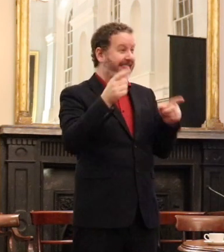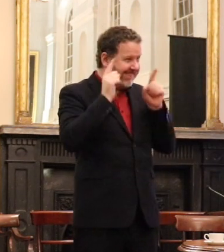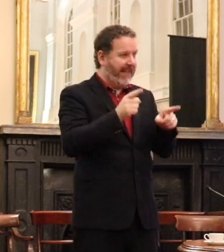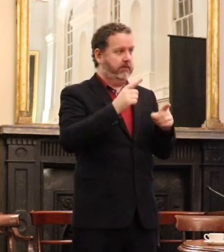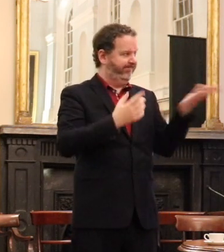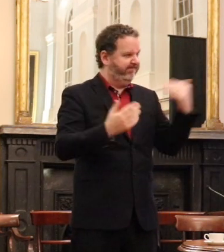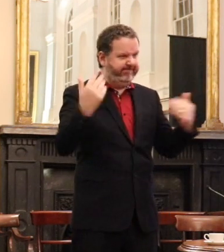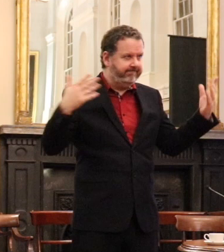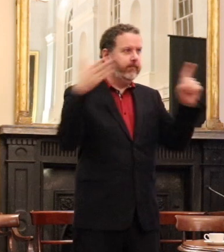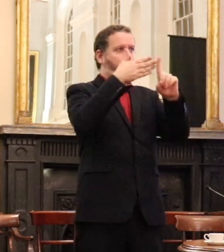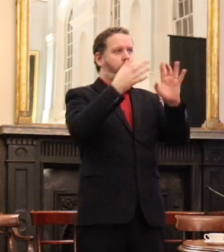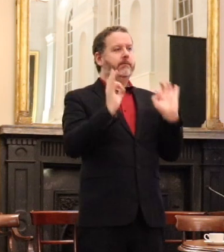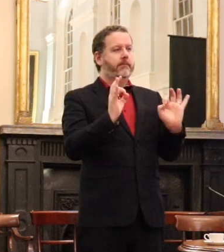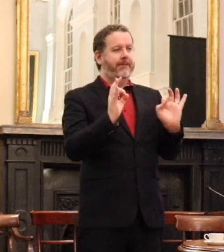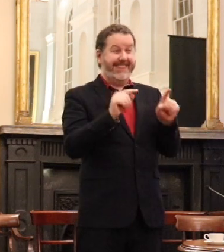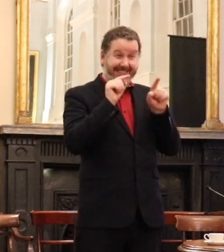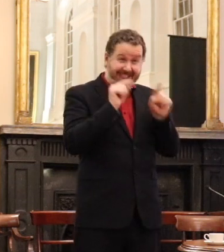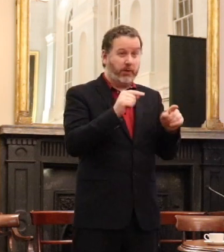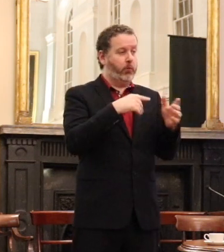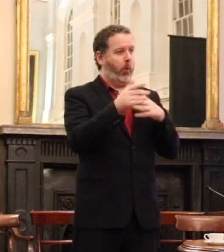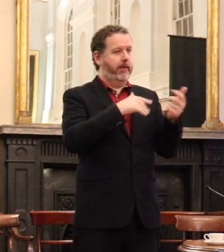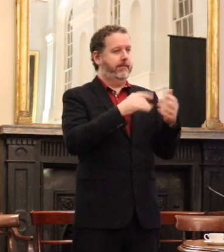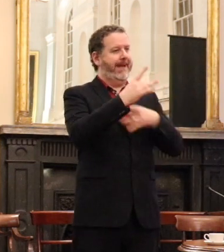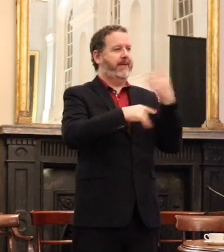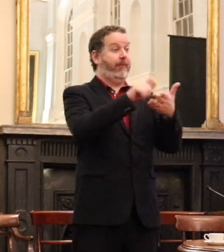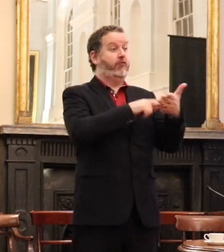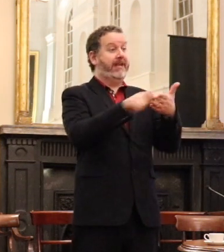referendum campaign and in 1905